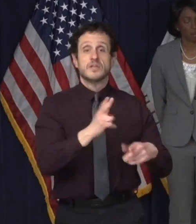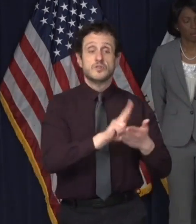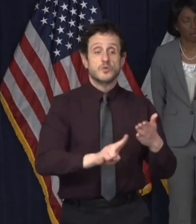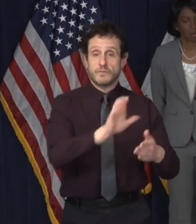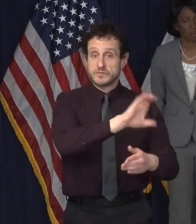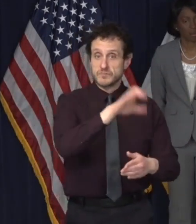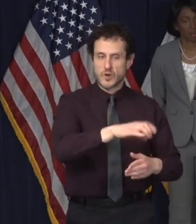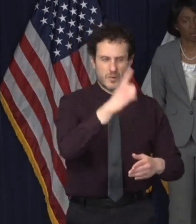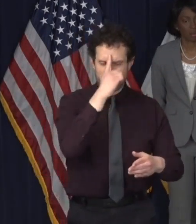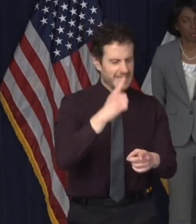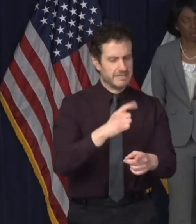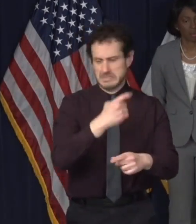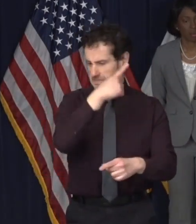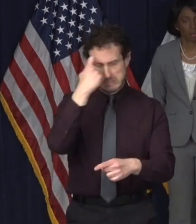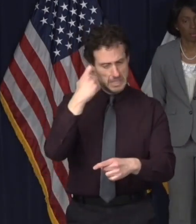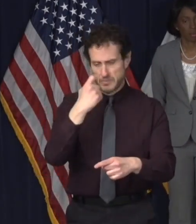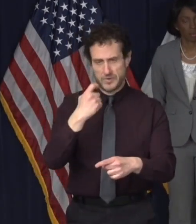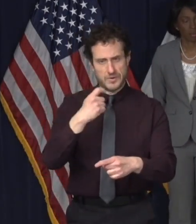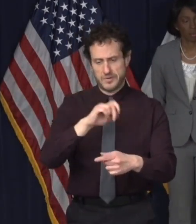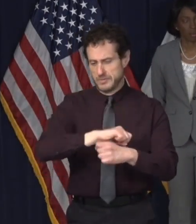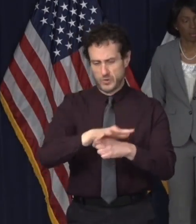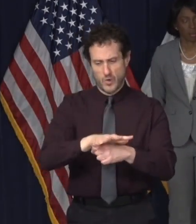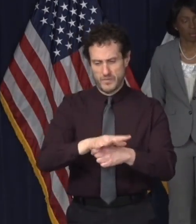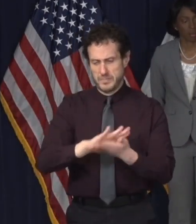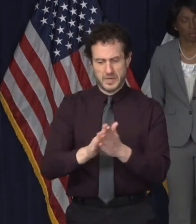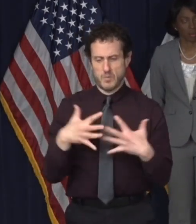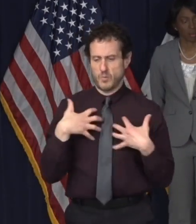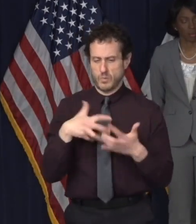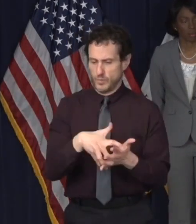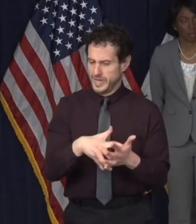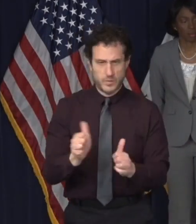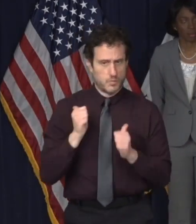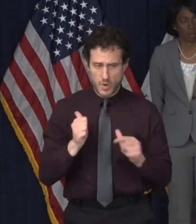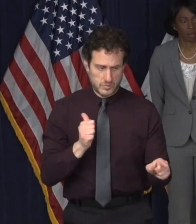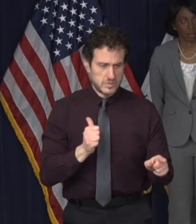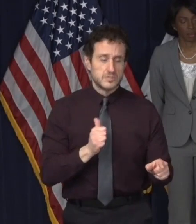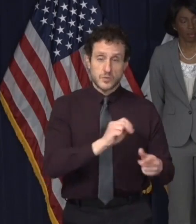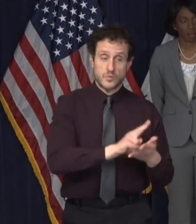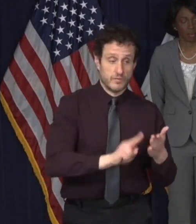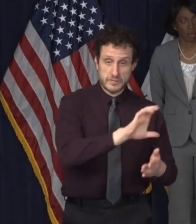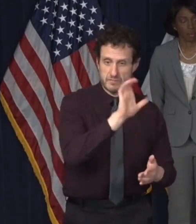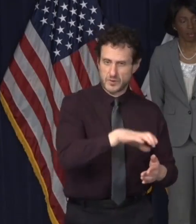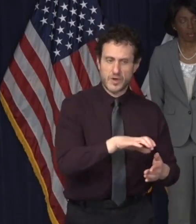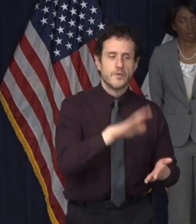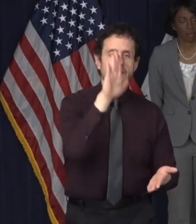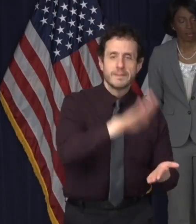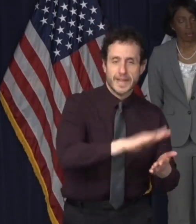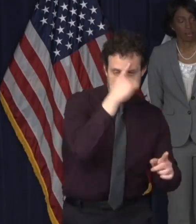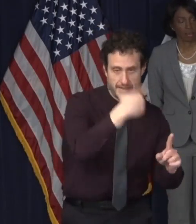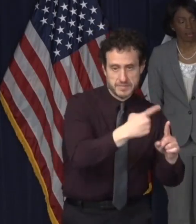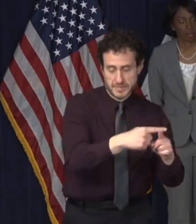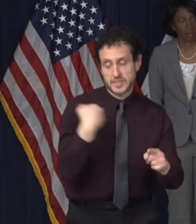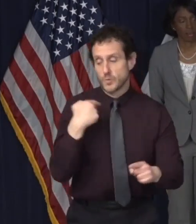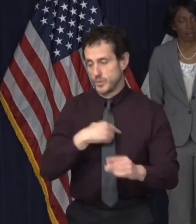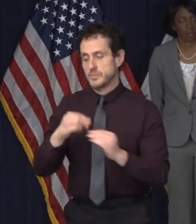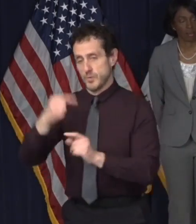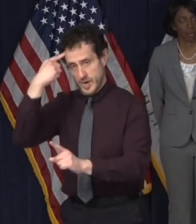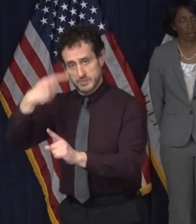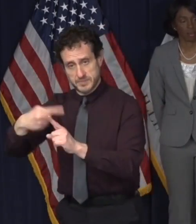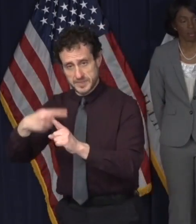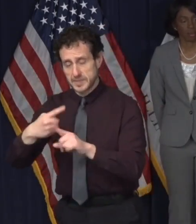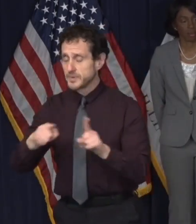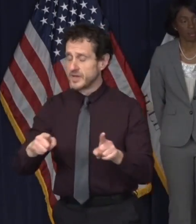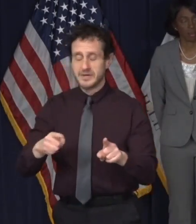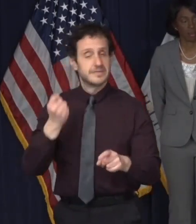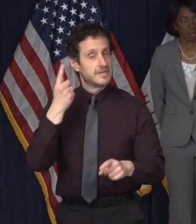as a result of that. However, if we are right about the seasonal forcing, there is still a downside, because